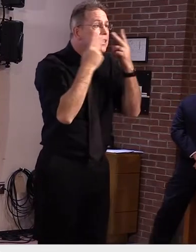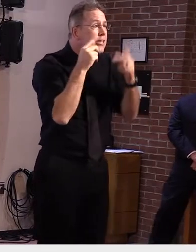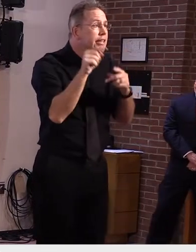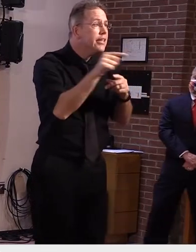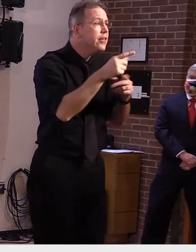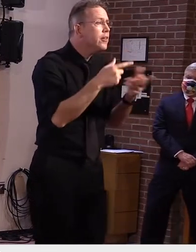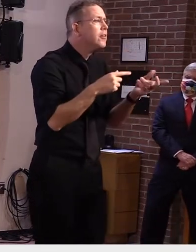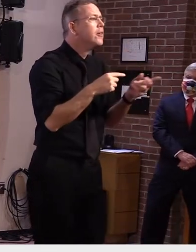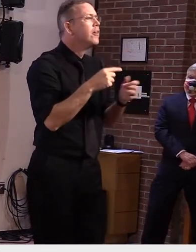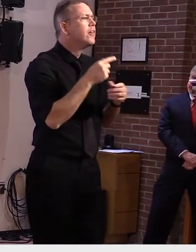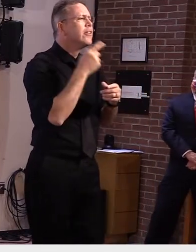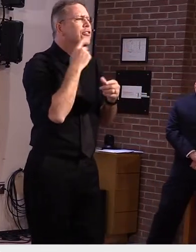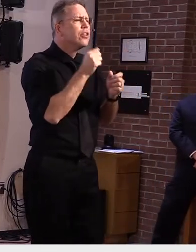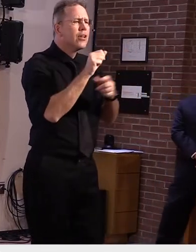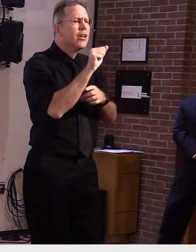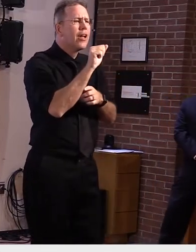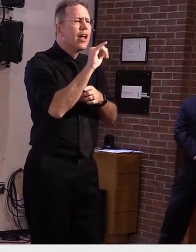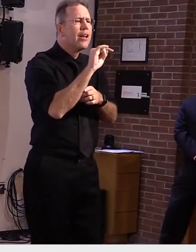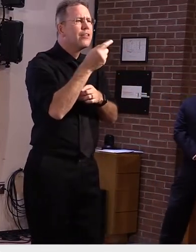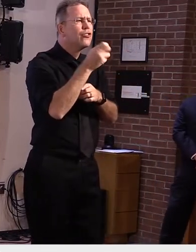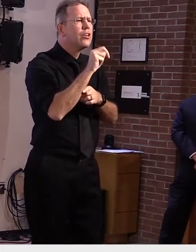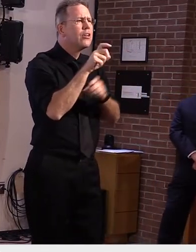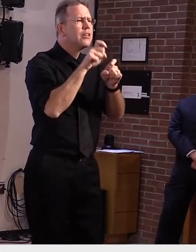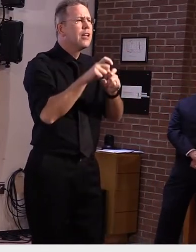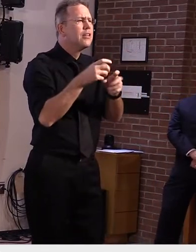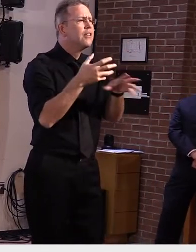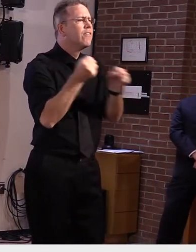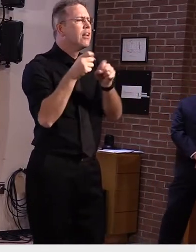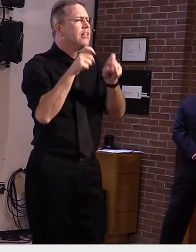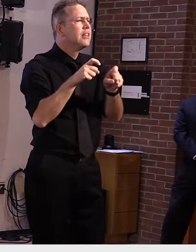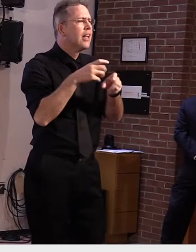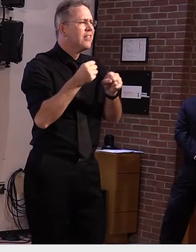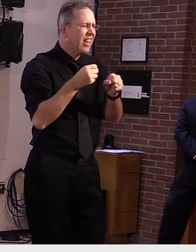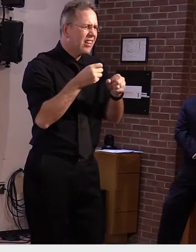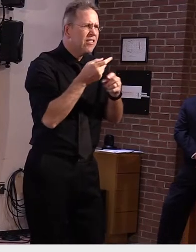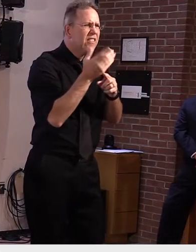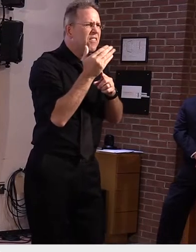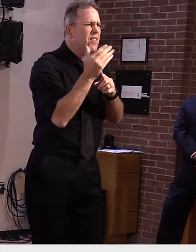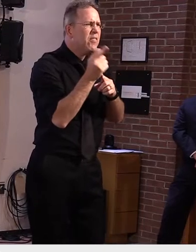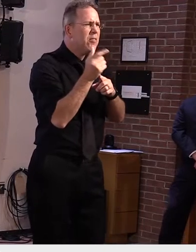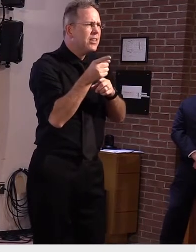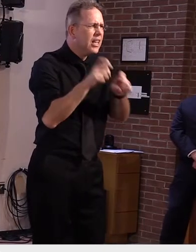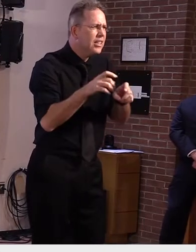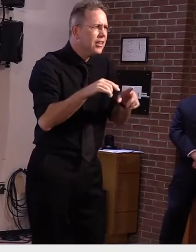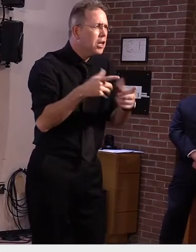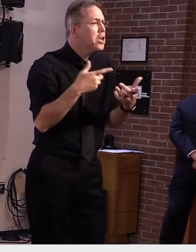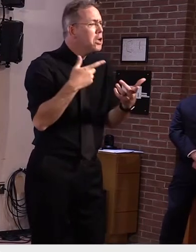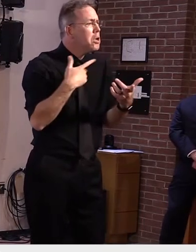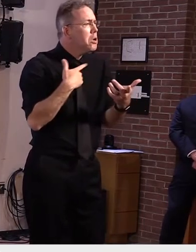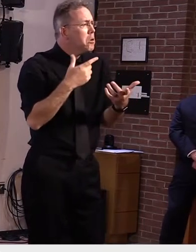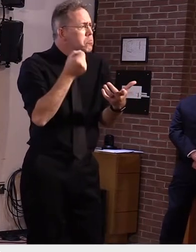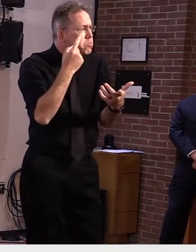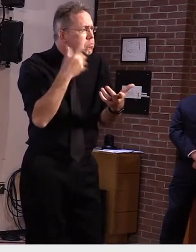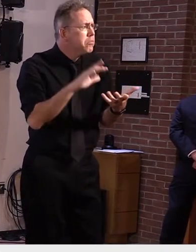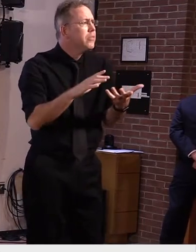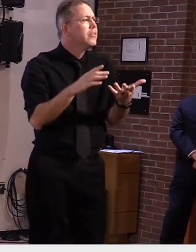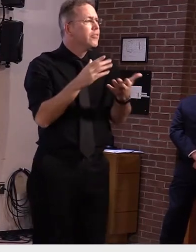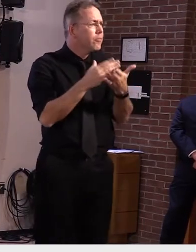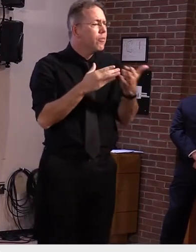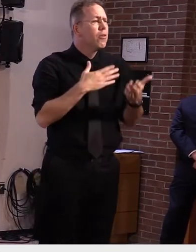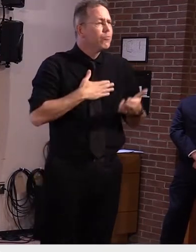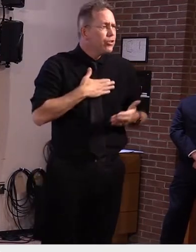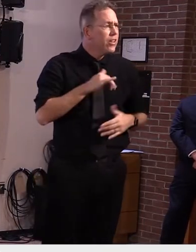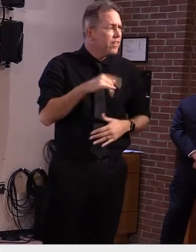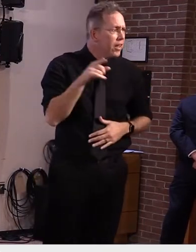Airport. And we appreciate both the City of Burlington and airport officials being partners in educating travelers and